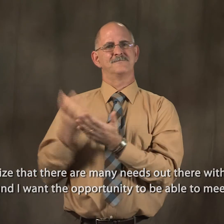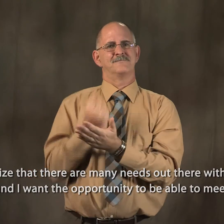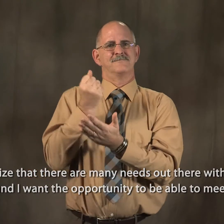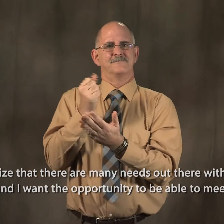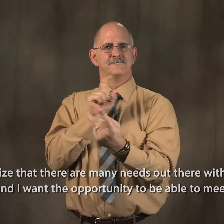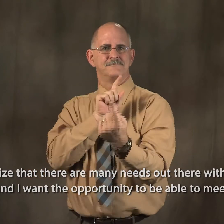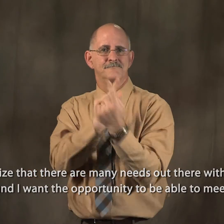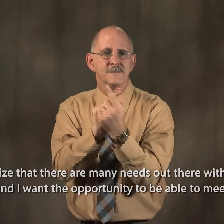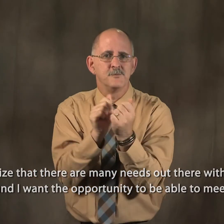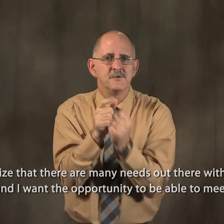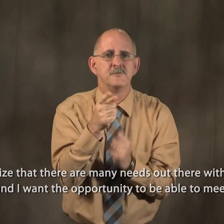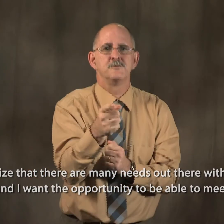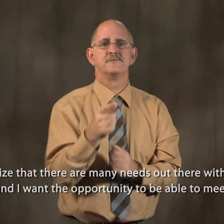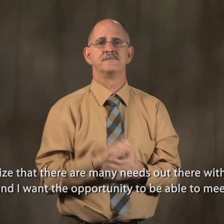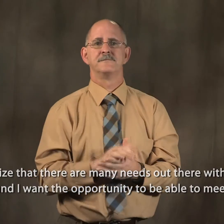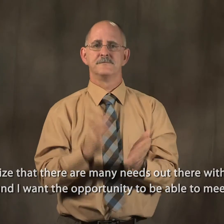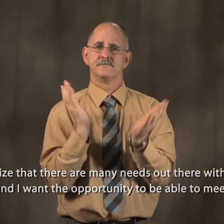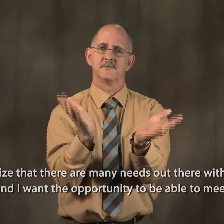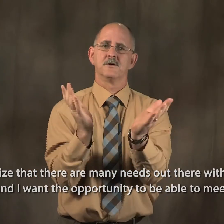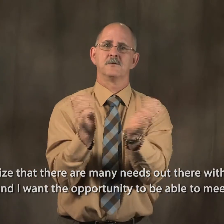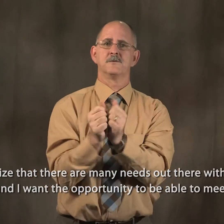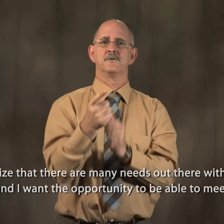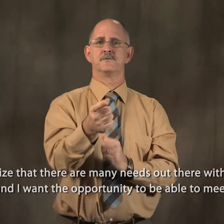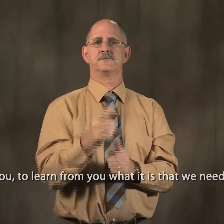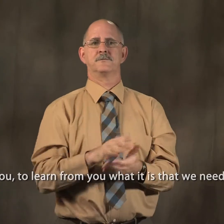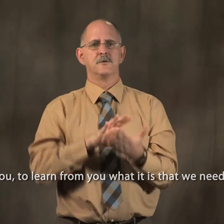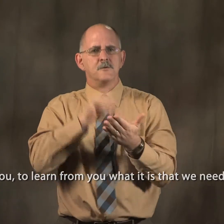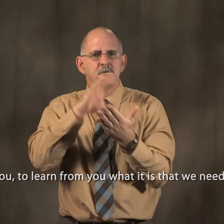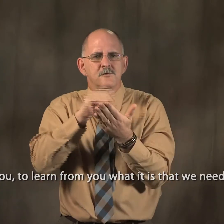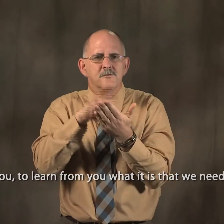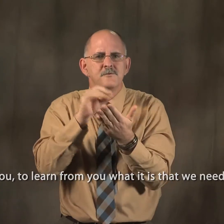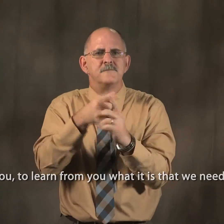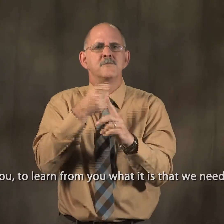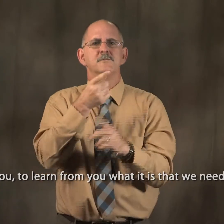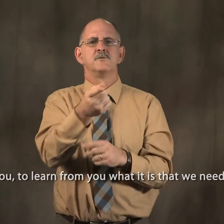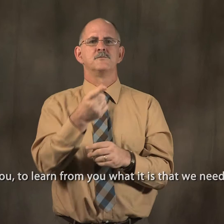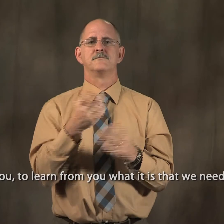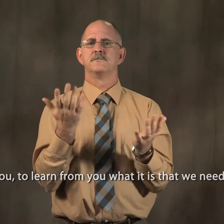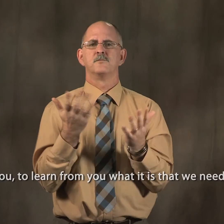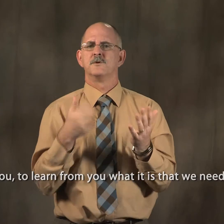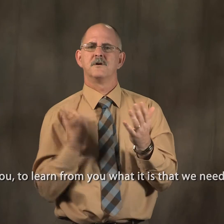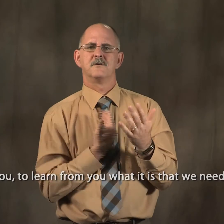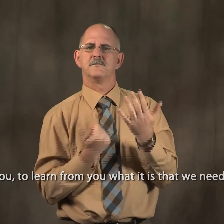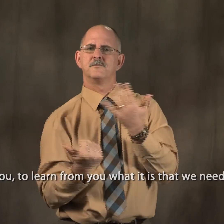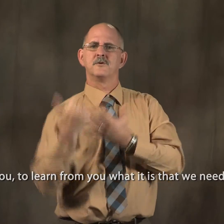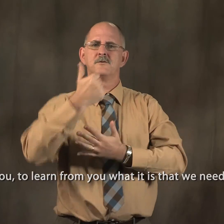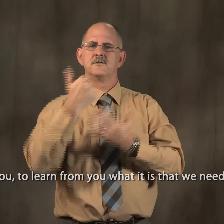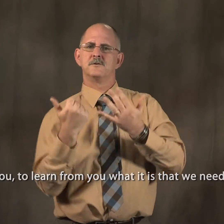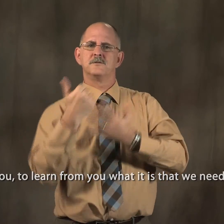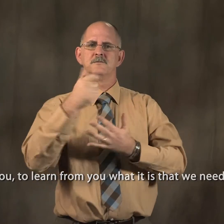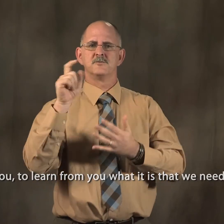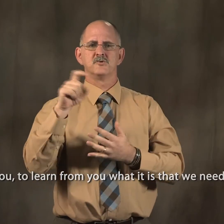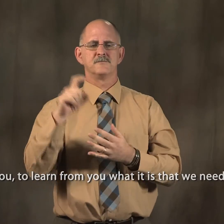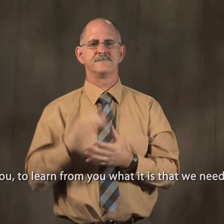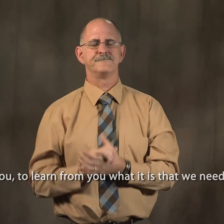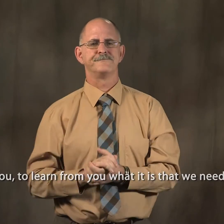And I want the opportunity to be able to meet with you, to talk with you, to learn from you what it is that we need to prioritize.